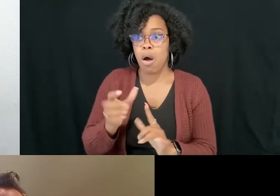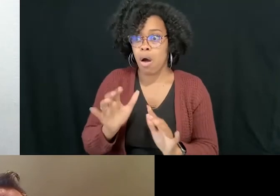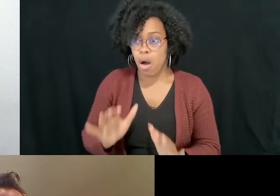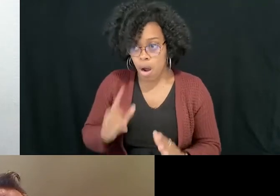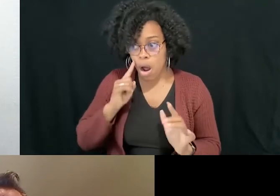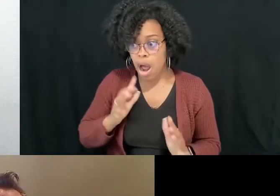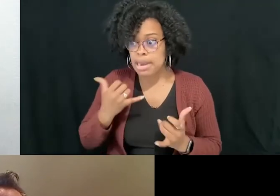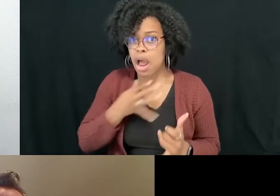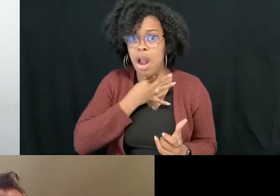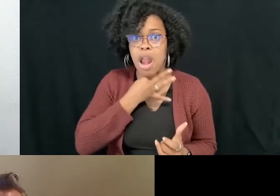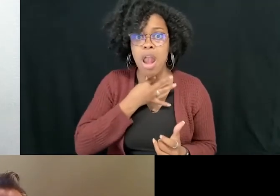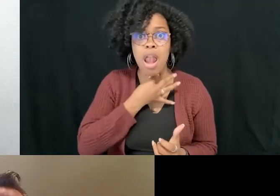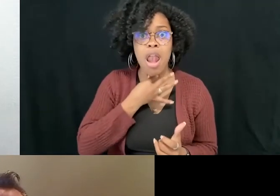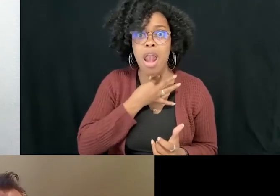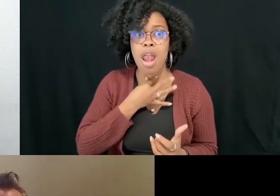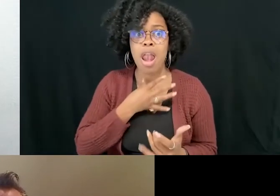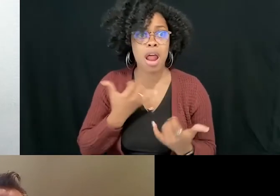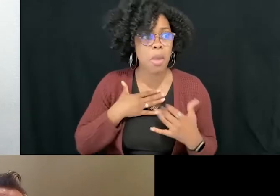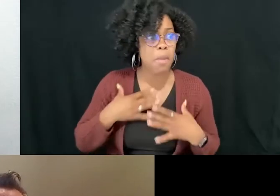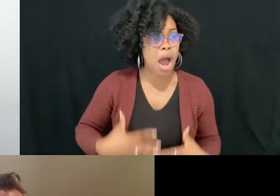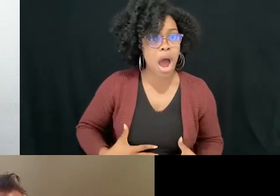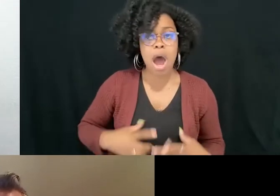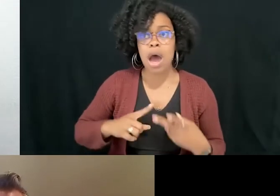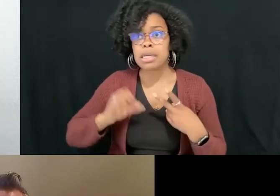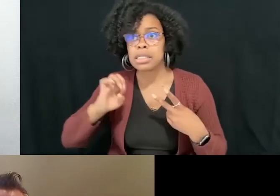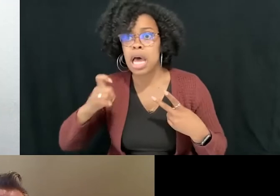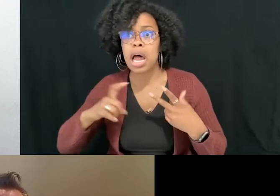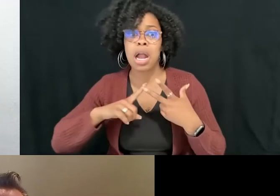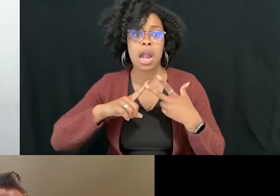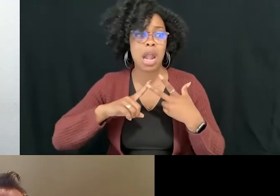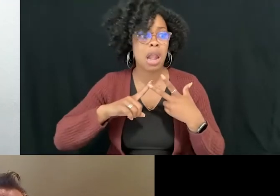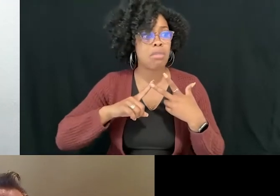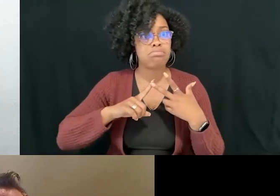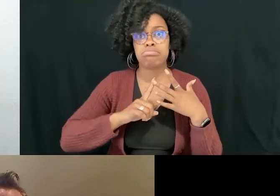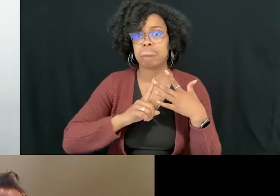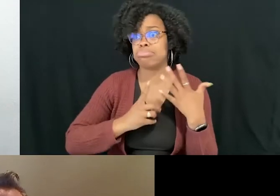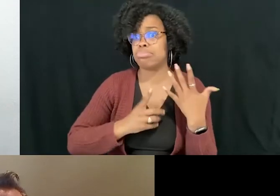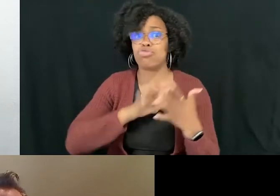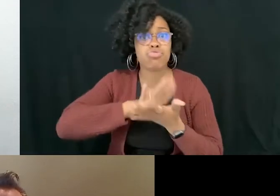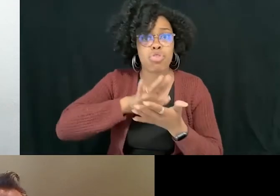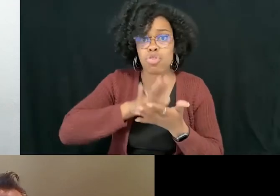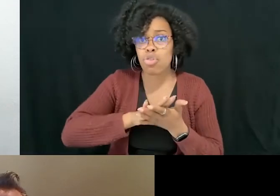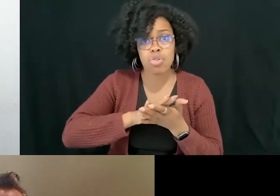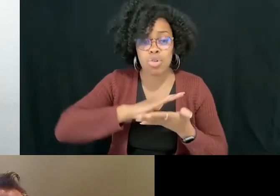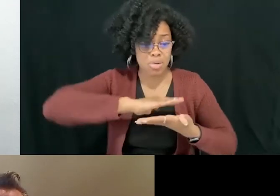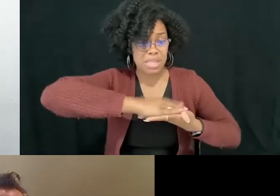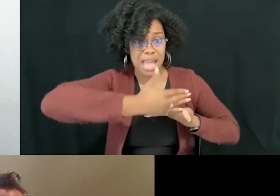curiosities about bodies, about sex. And even on school issue devices, this has been happening